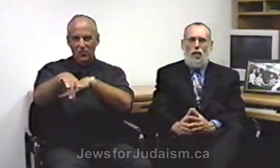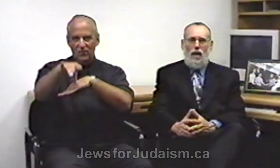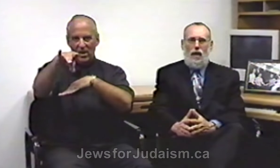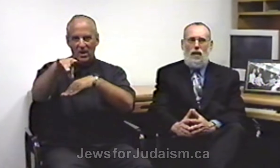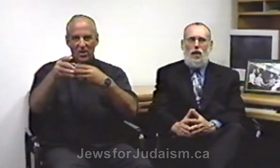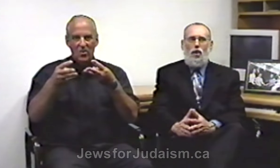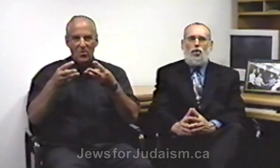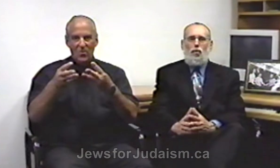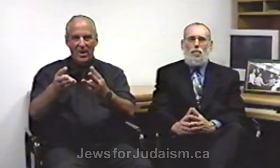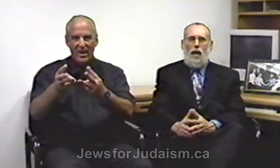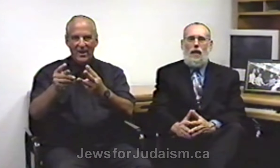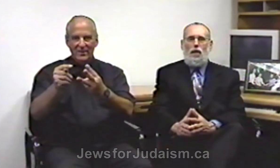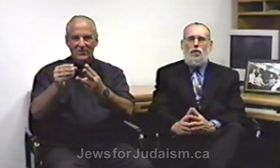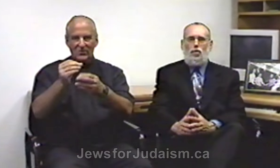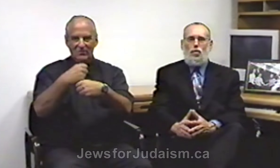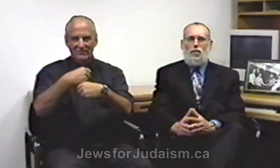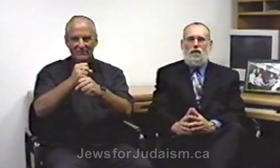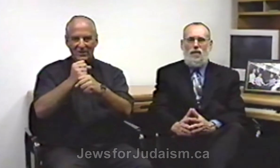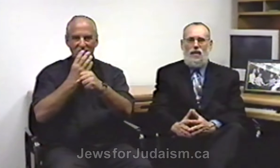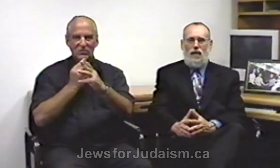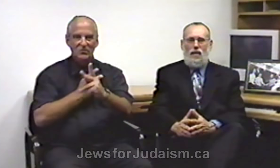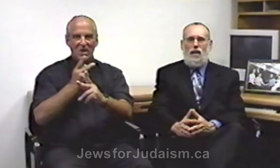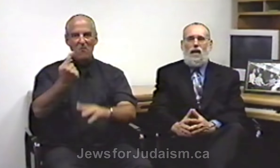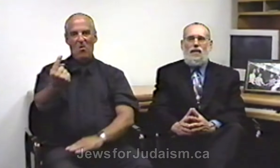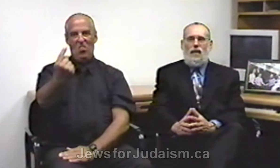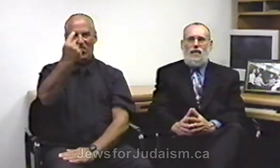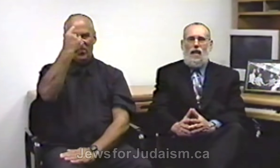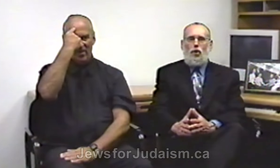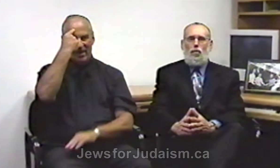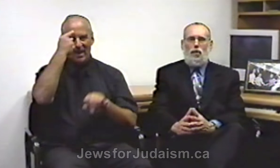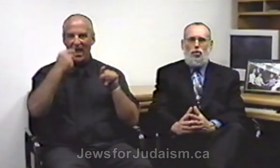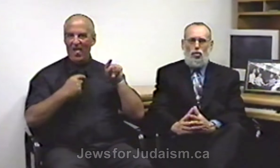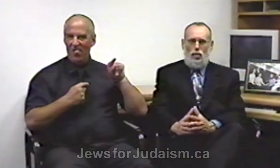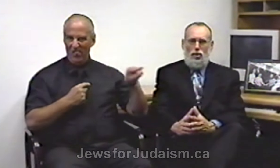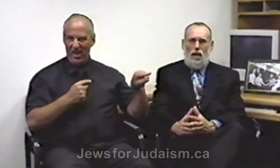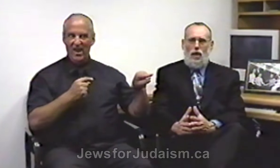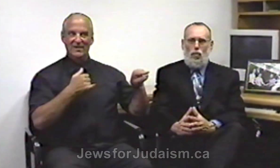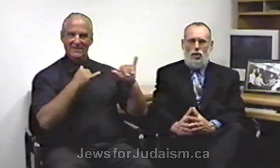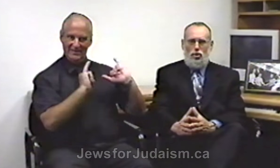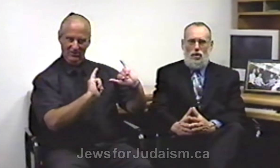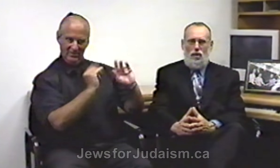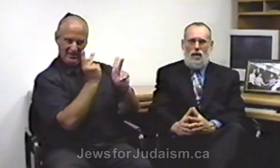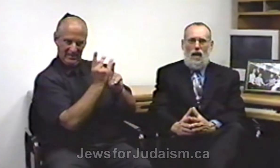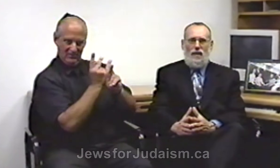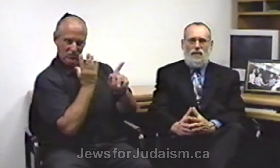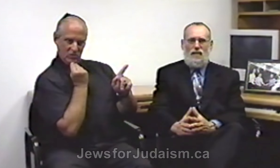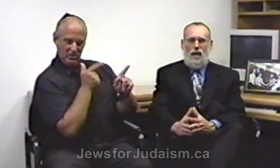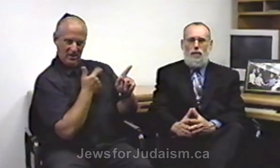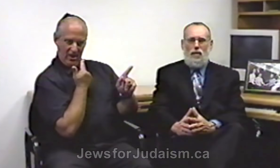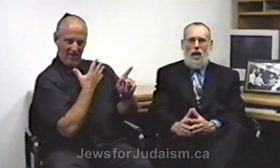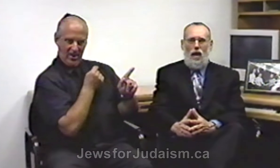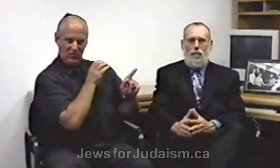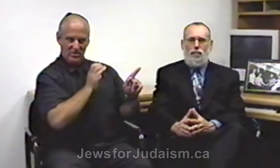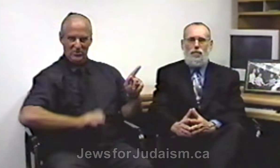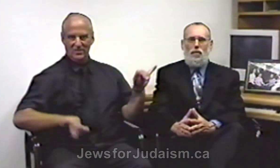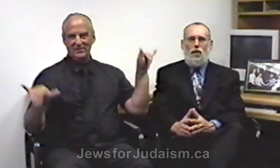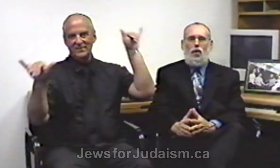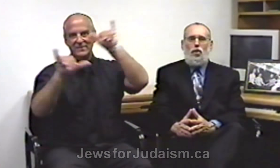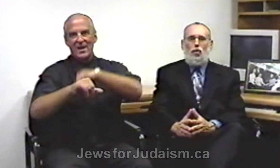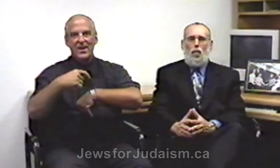way to make Jews think that they could be Jewish and Christian at the same time. So